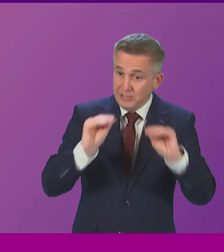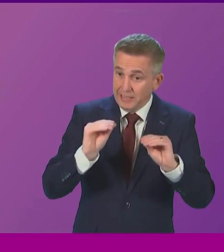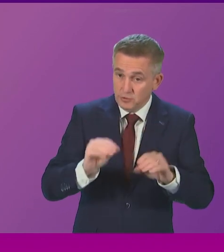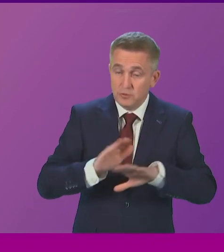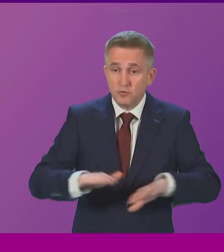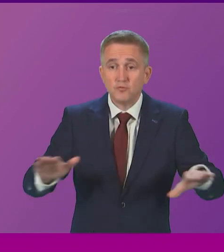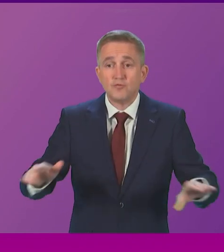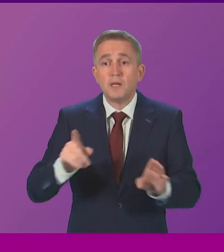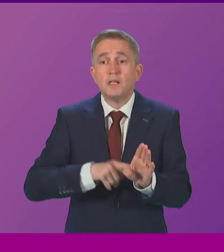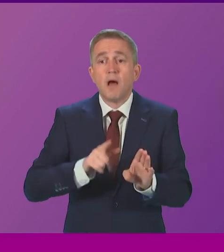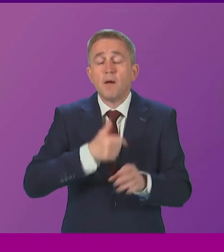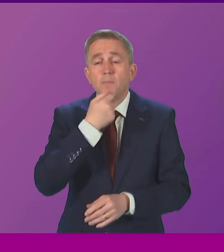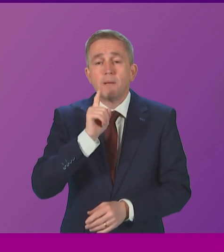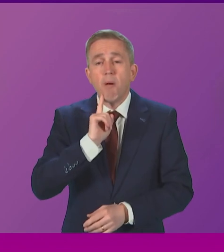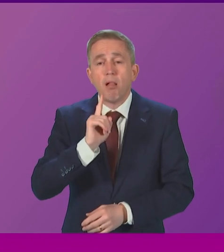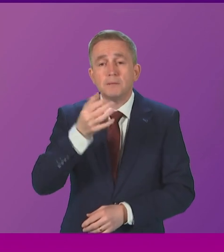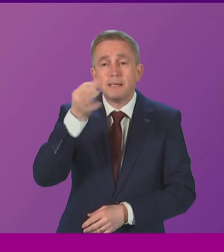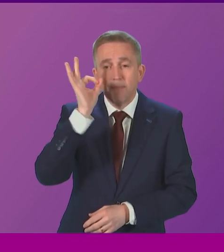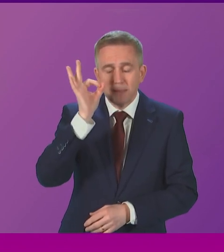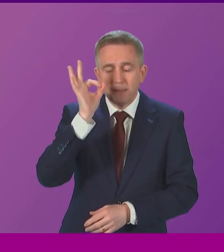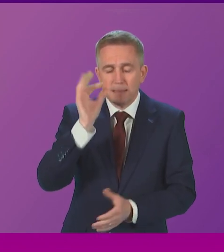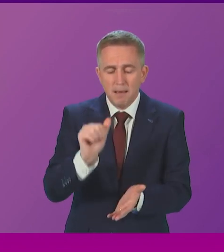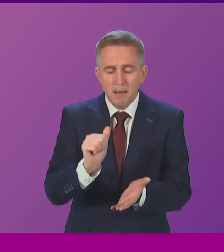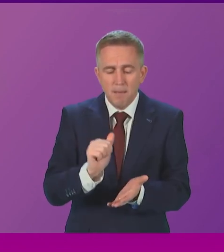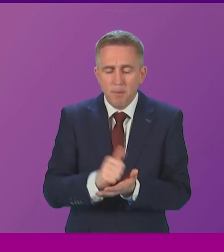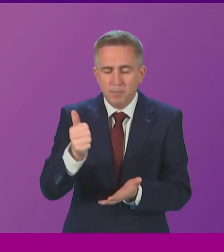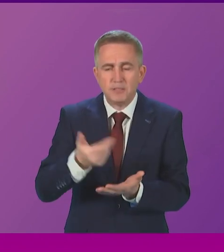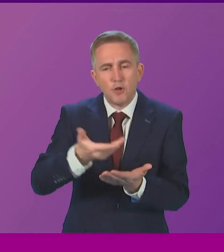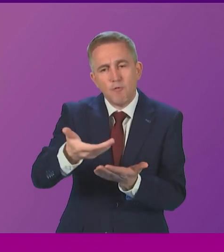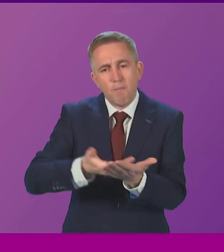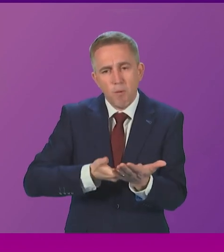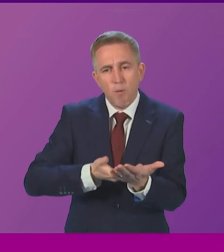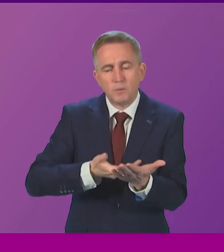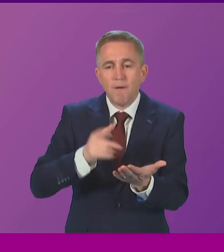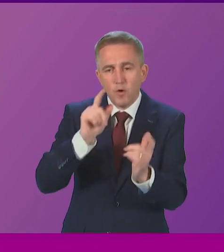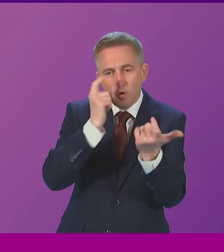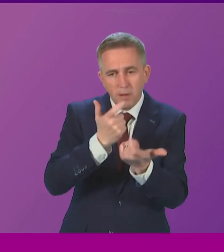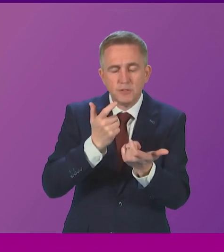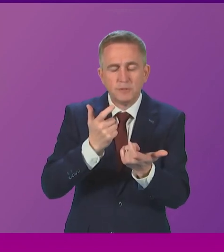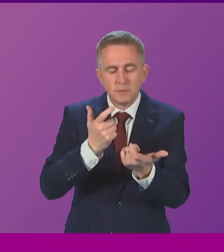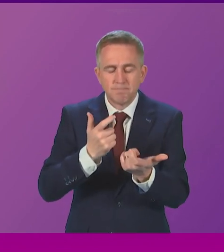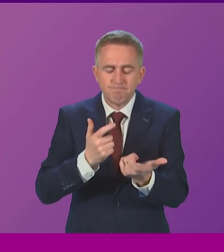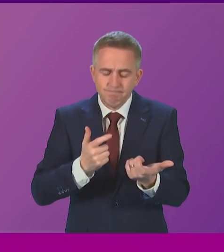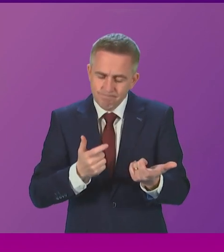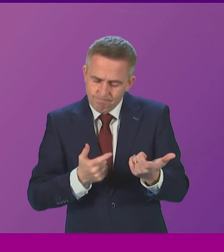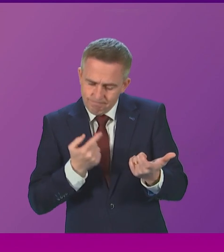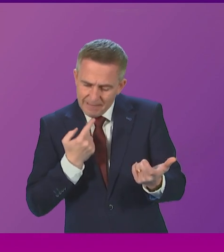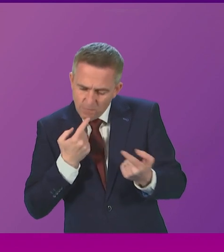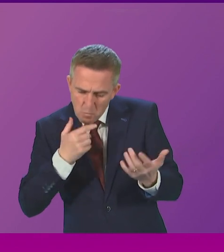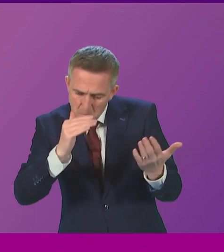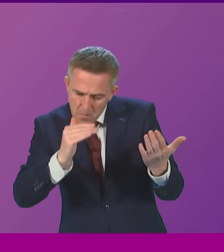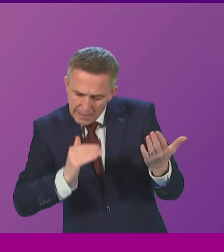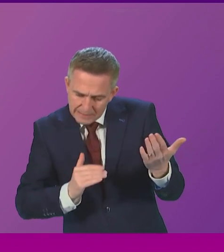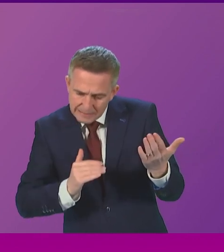People's Committee published the College Regionalisation Report. The report found that this targeted councillor funding